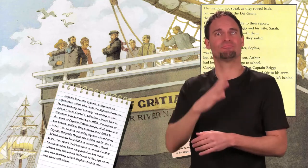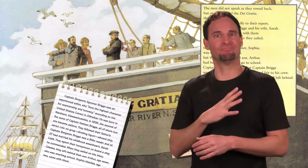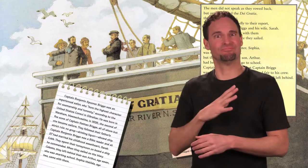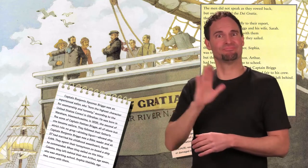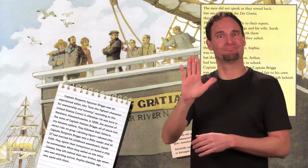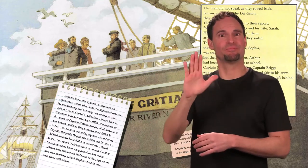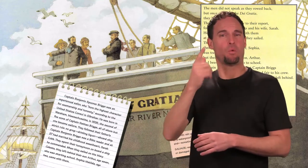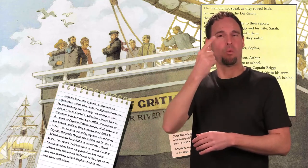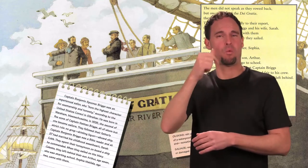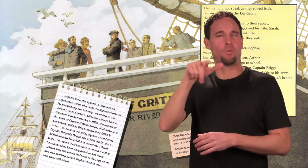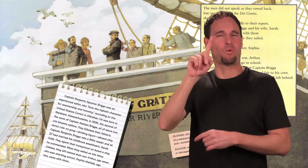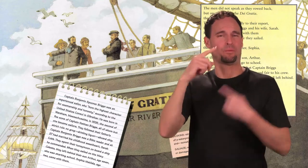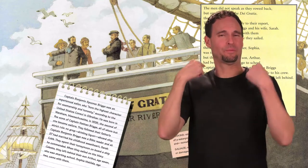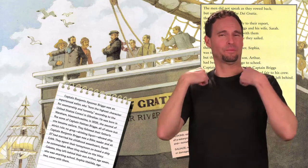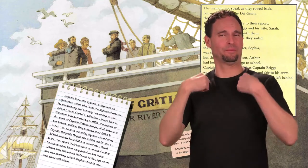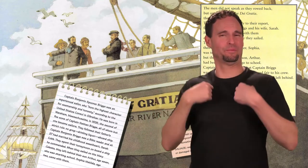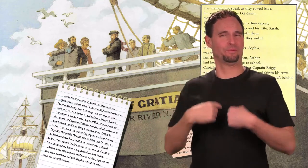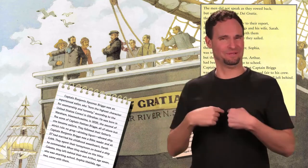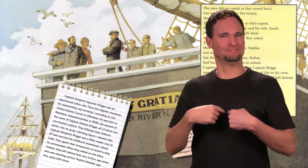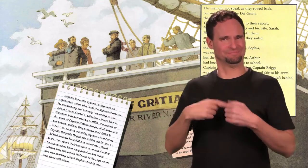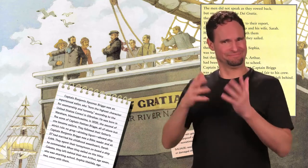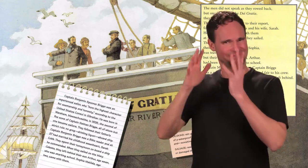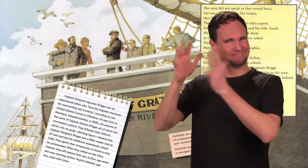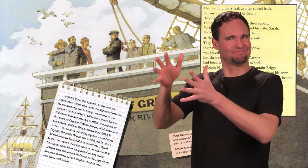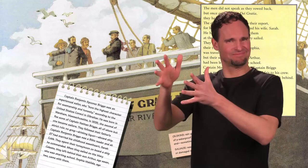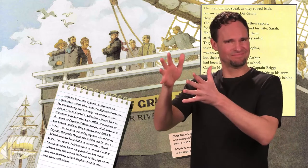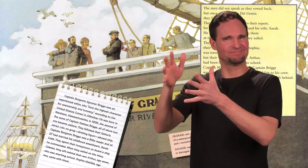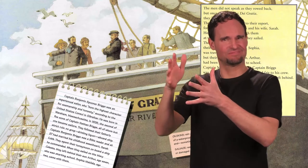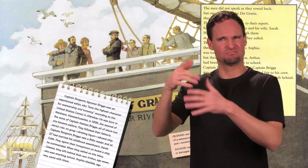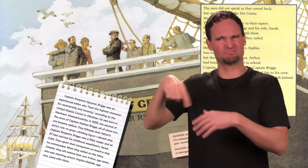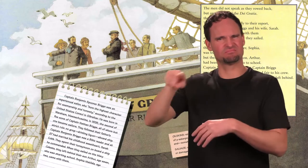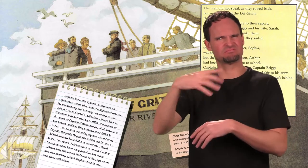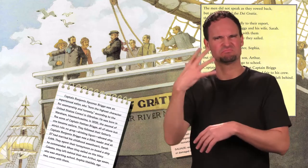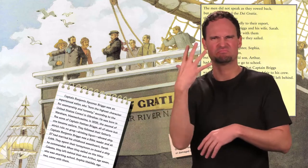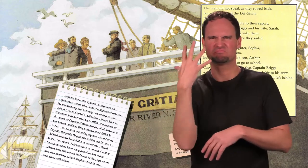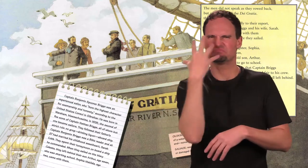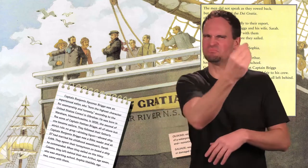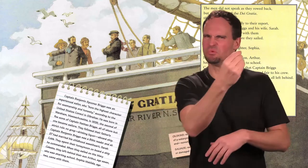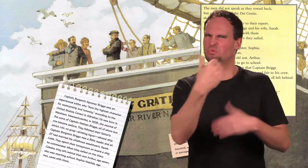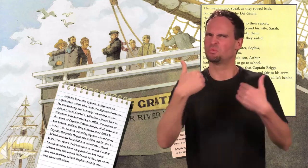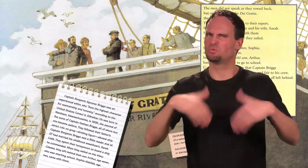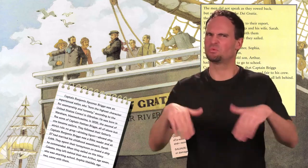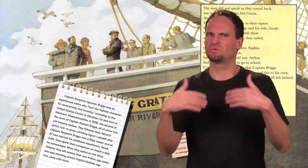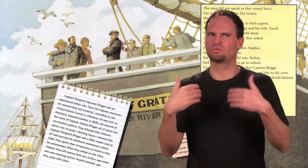sir, said Deveaux. I do not think they meant to be gone for good.